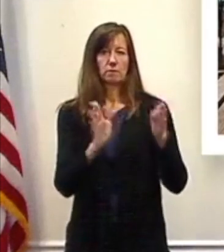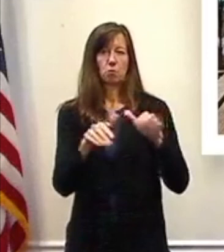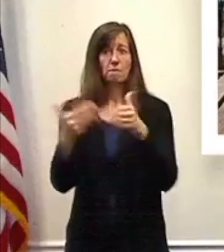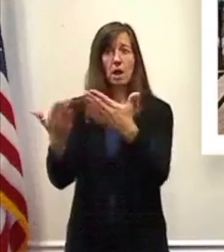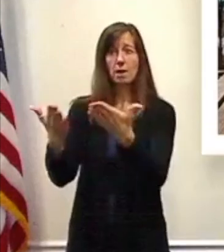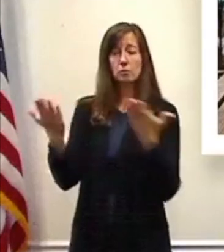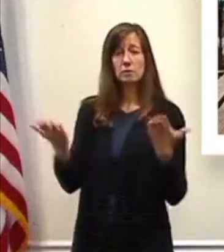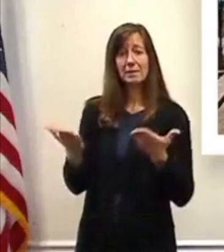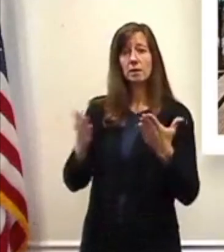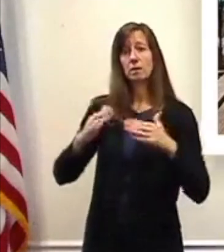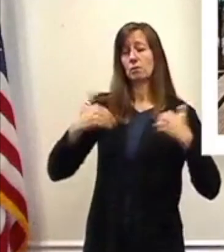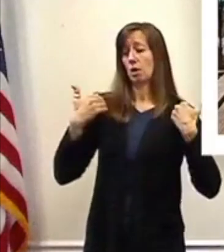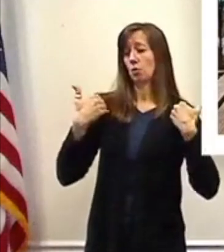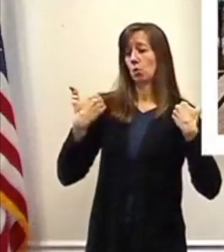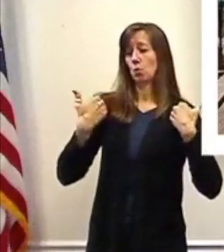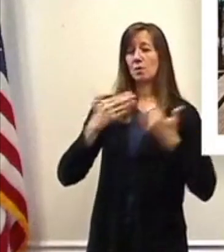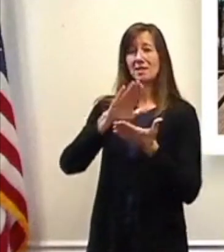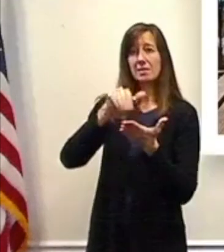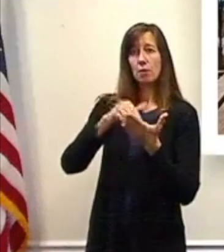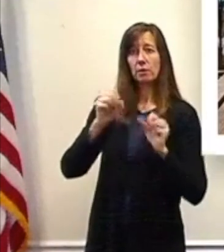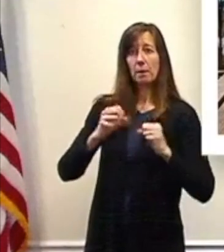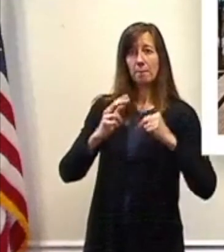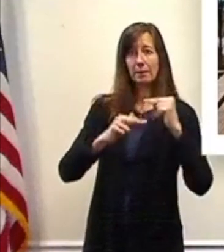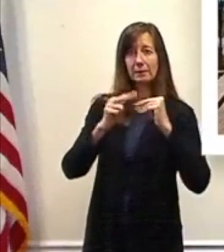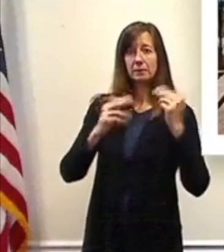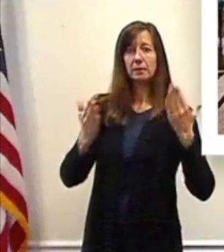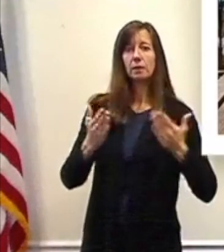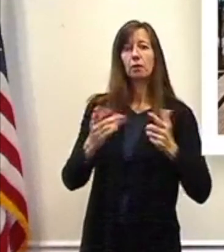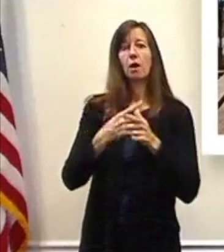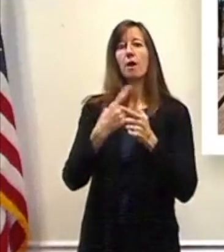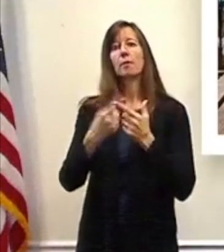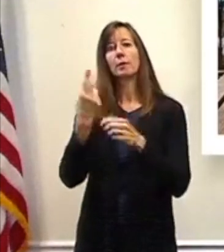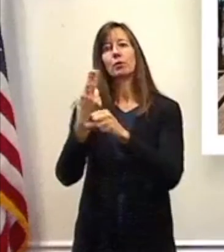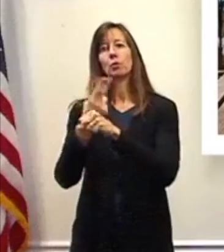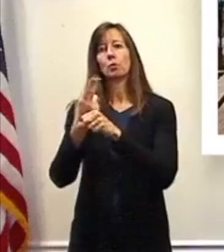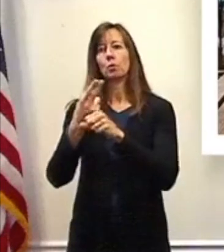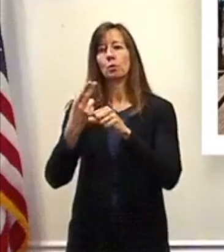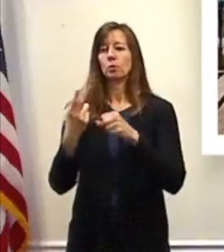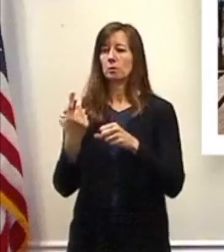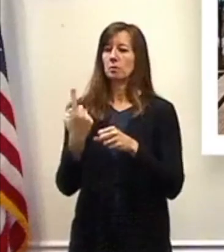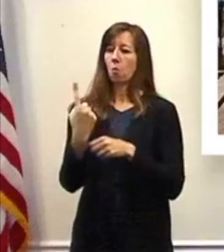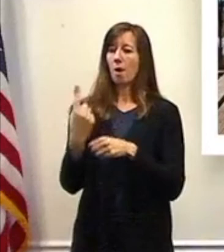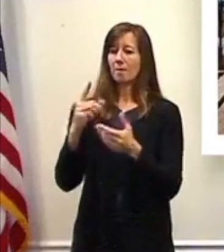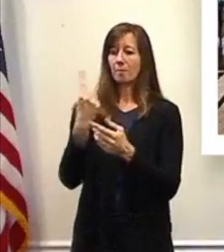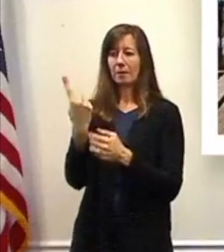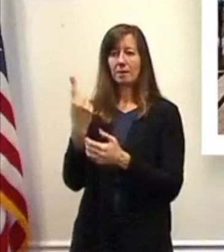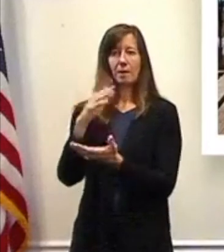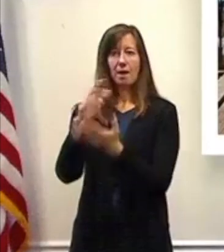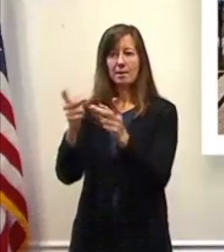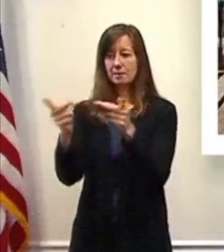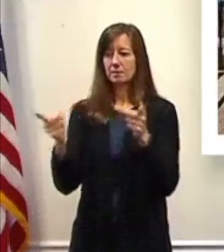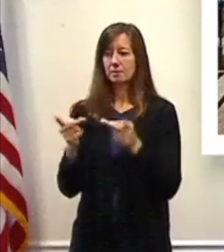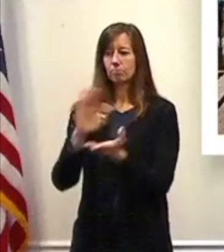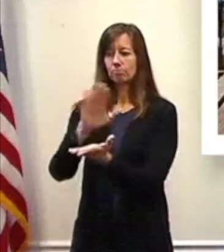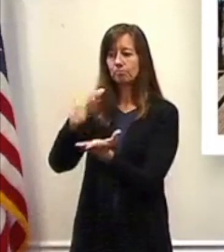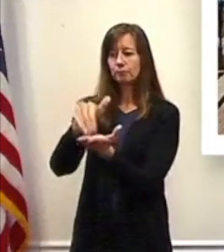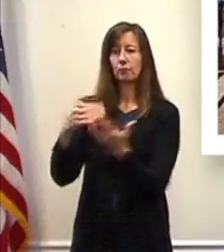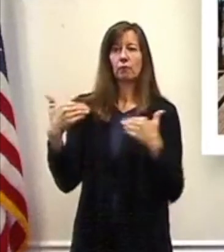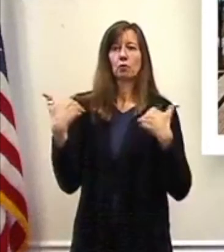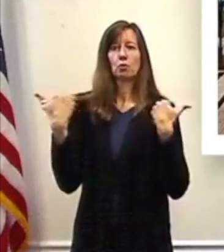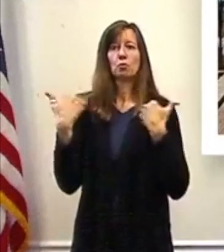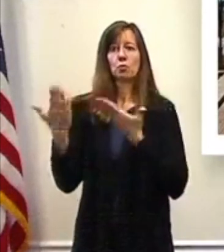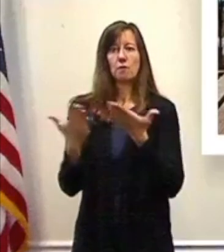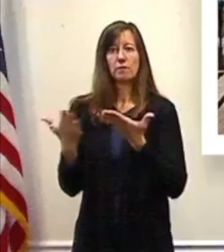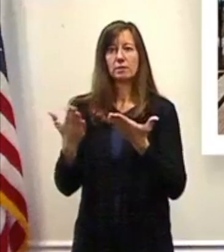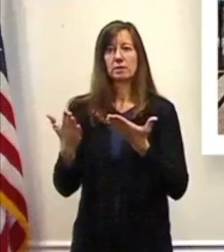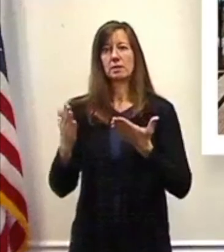city where we can organize and centralize Dutchess County's youth services under one roof and be much more effective and really create a state-of